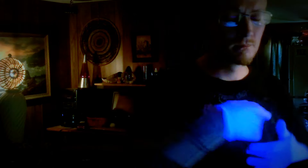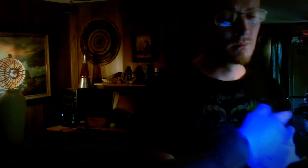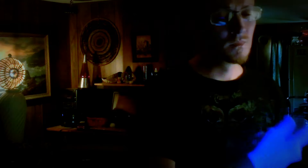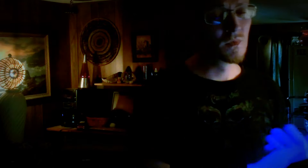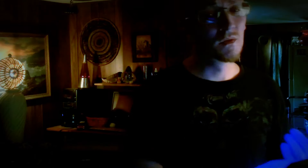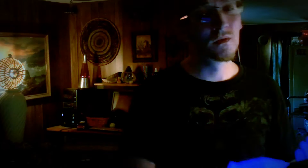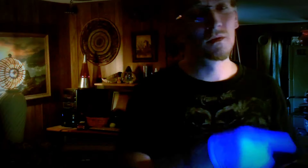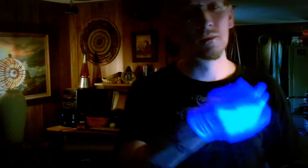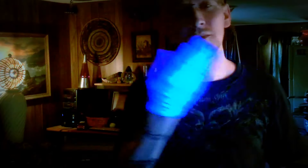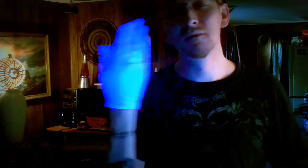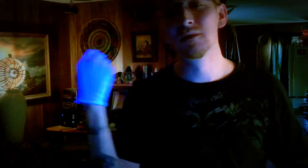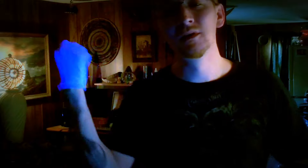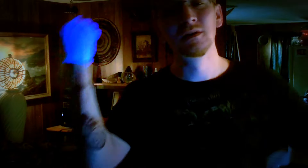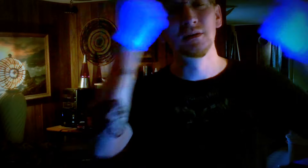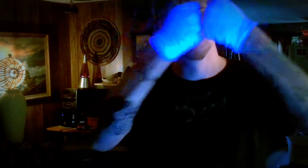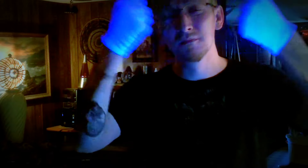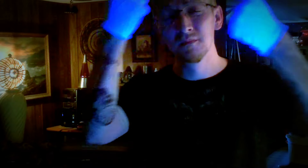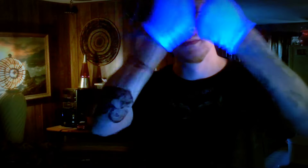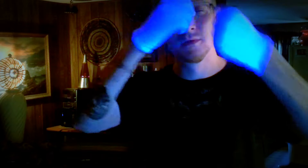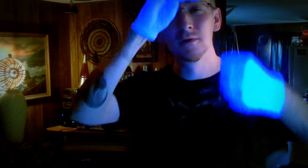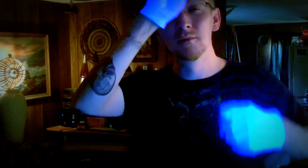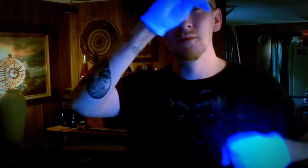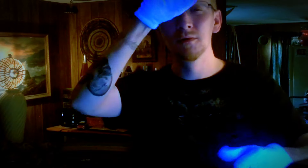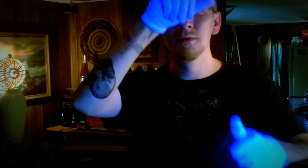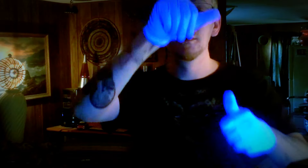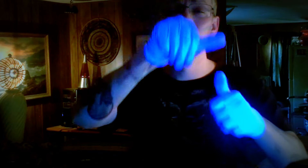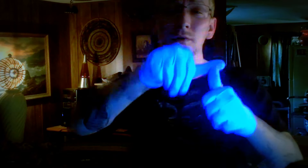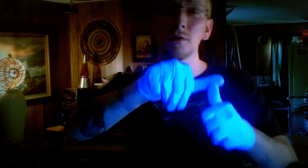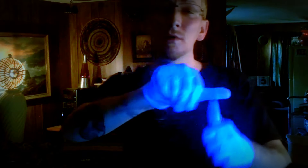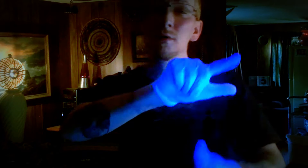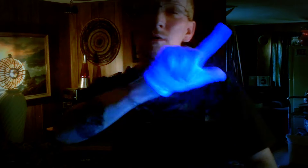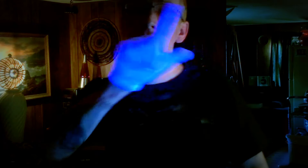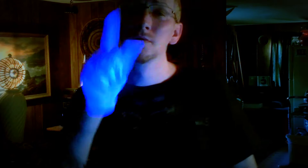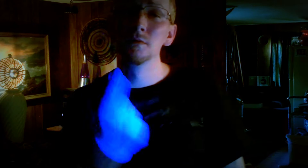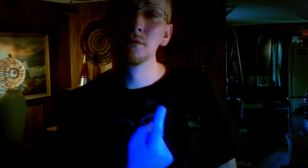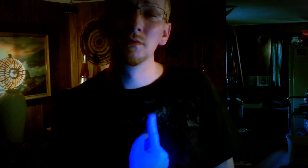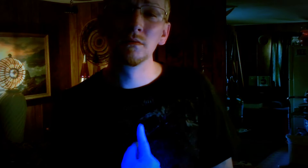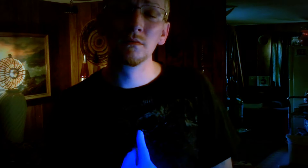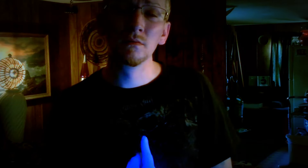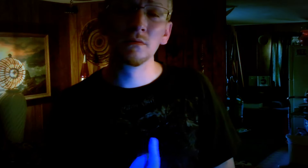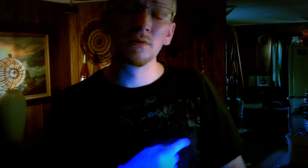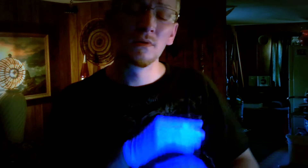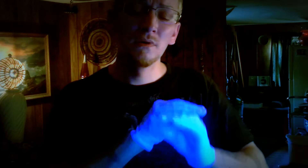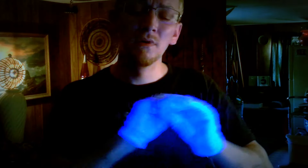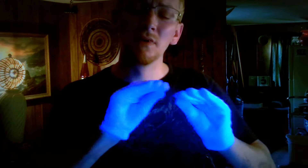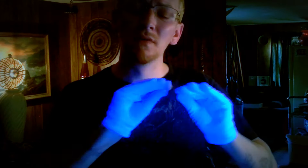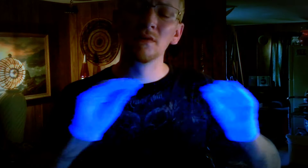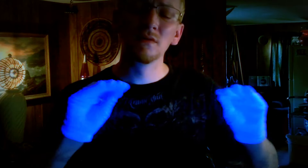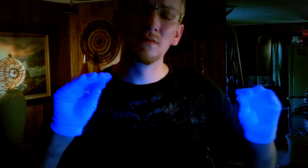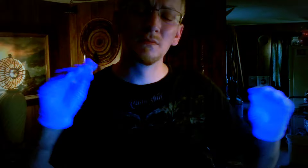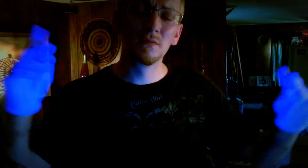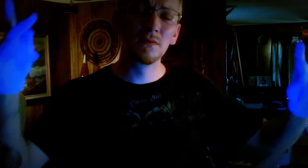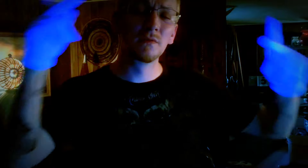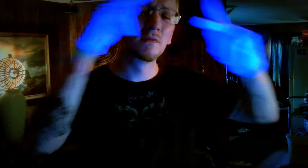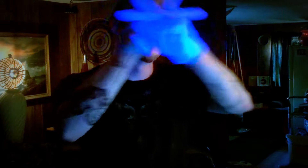You've been fighting the memory on your own Nothing washes,